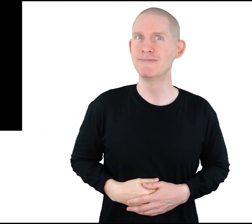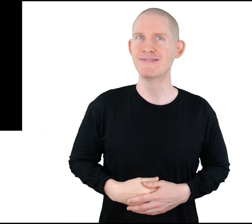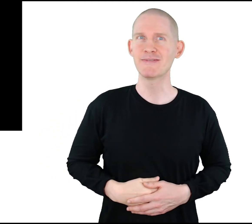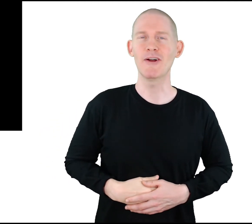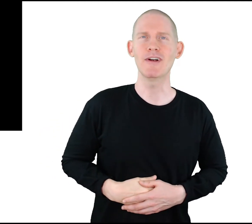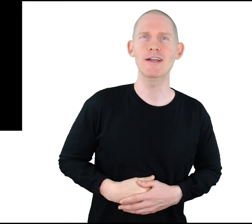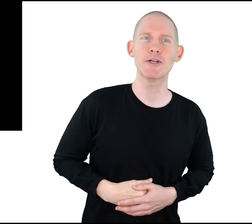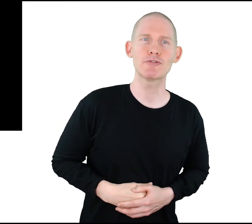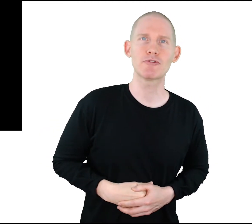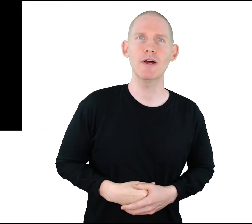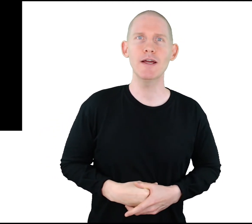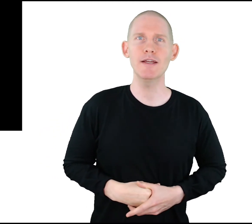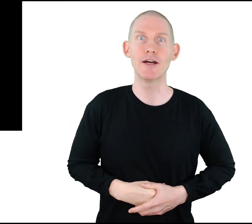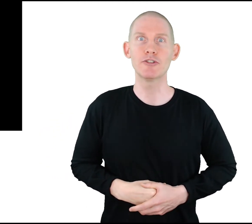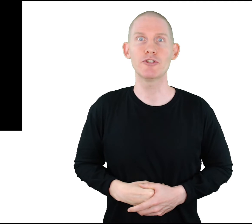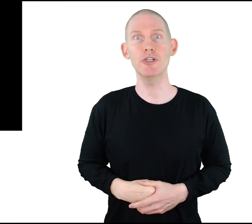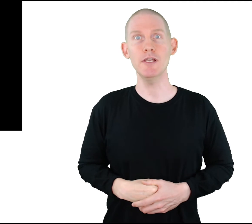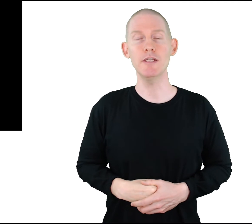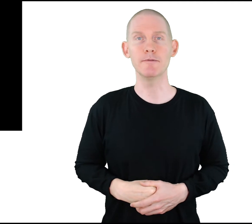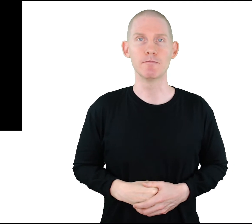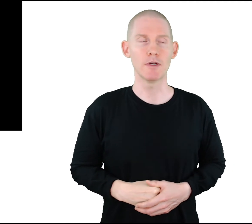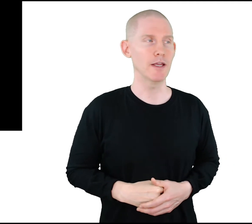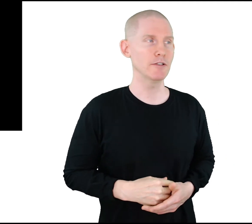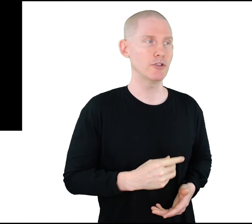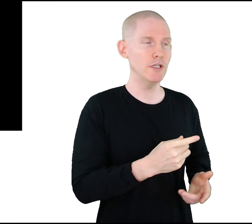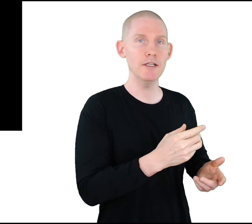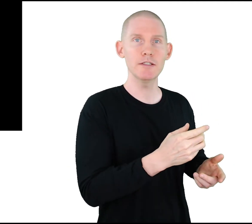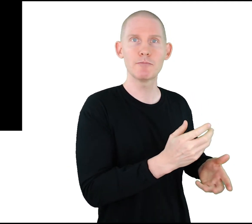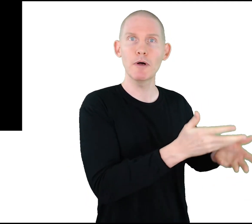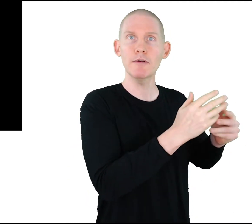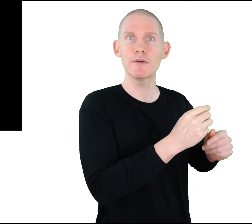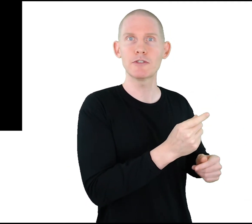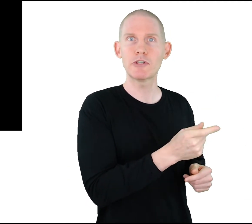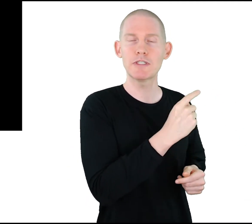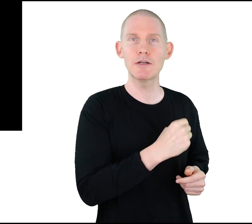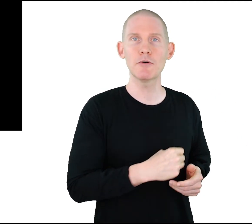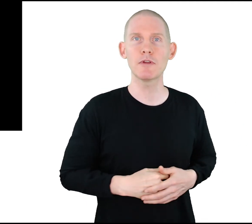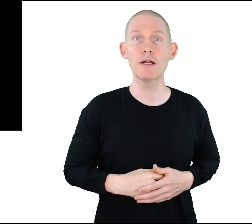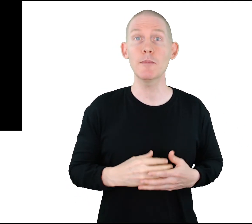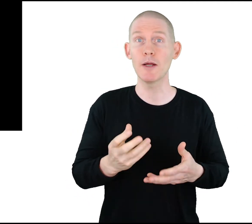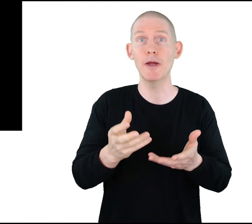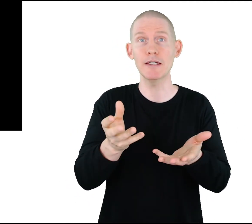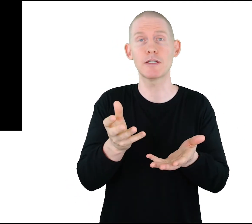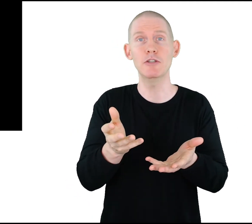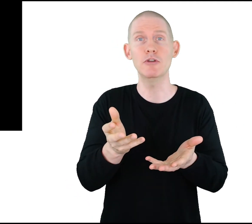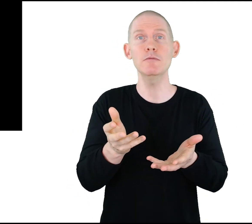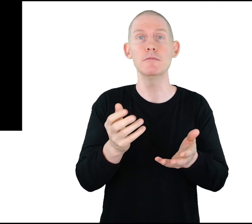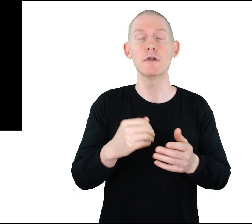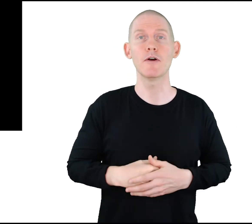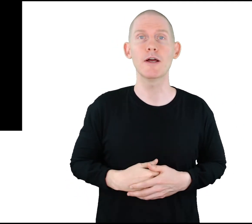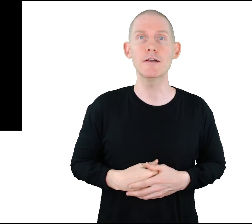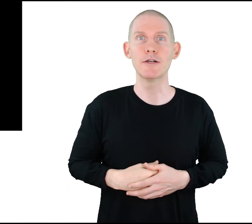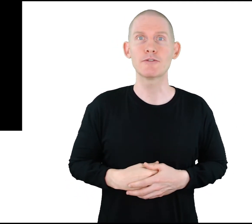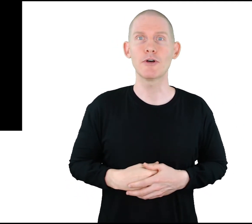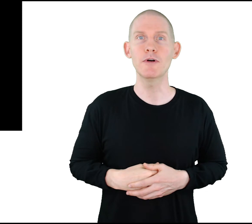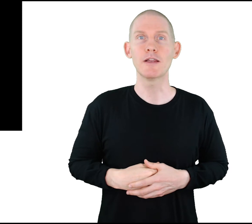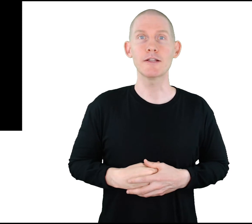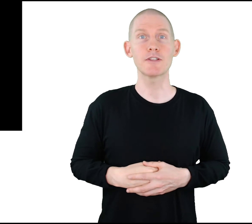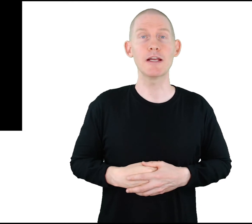All right. Let's try she. And she is Martha and she's sitting over there but I'm asking you. All right. So let's